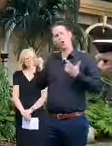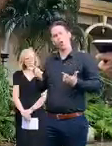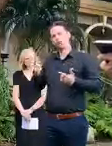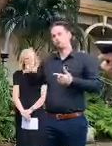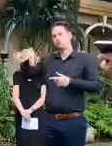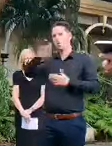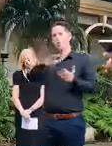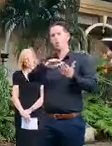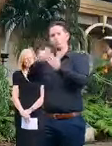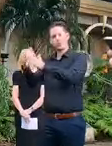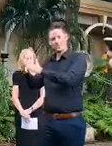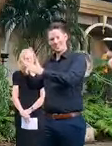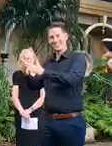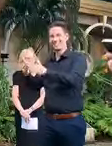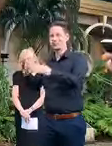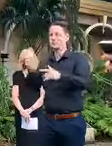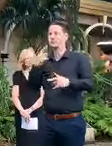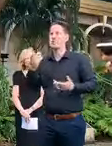yeah